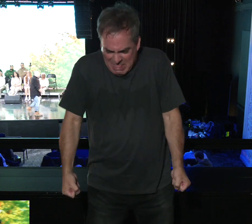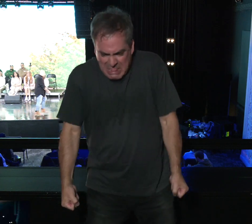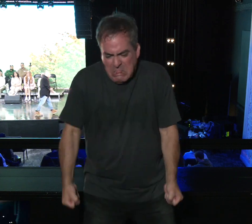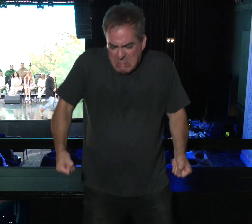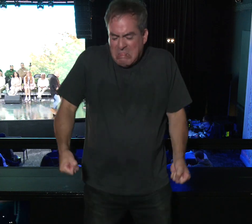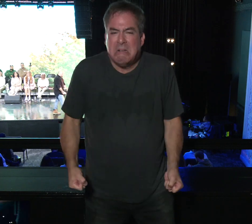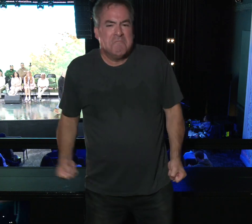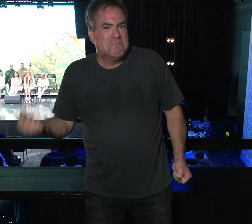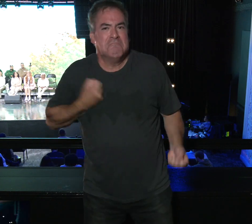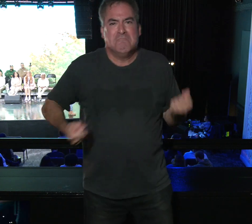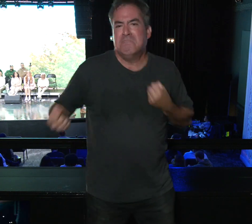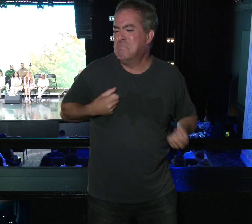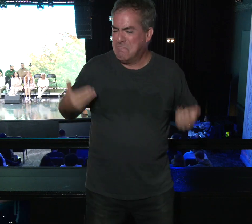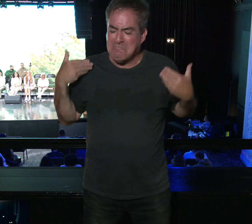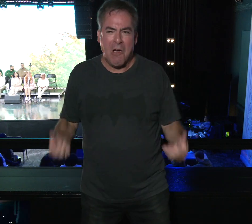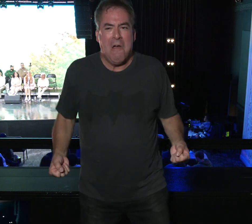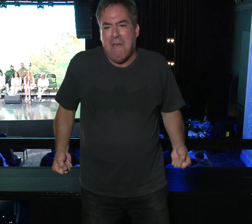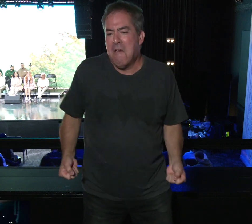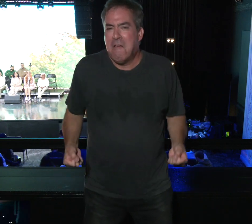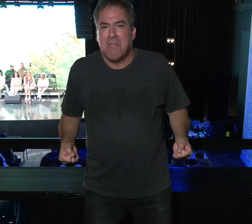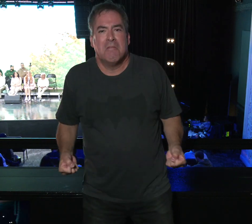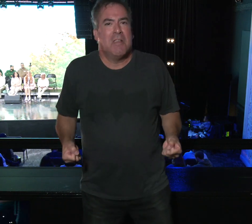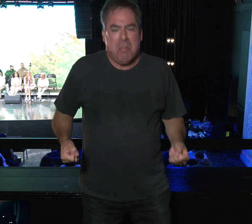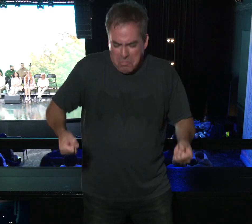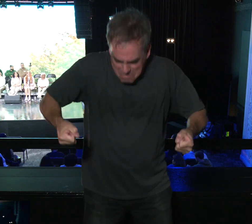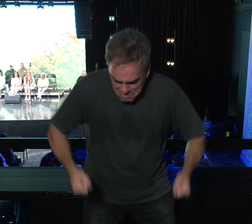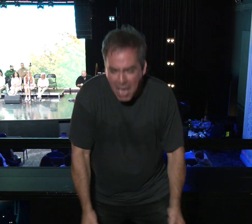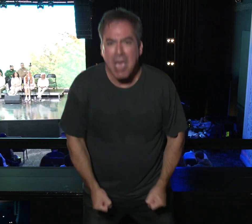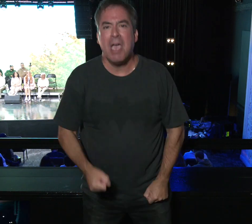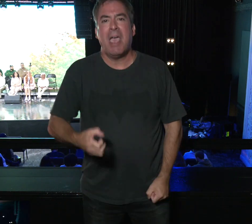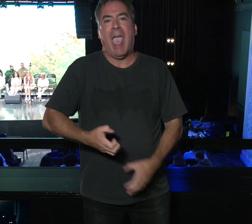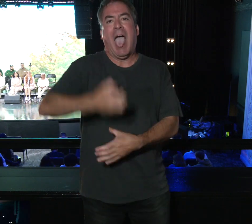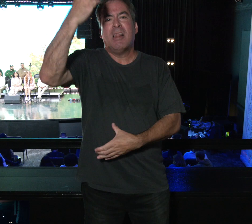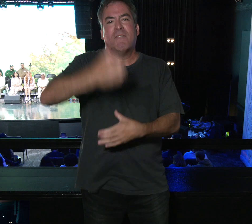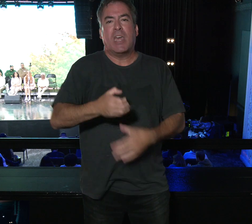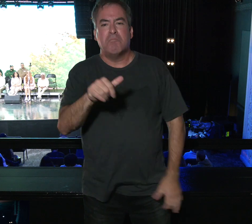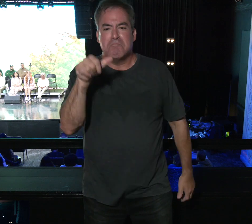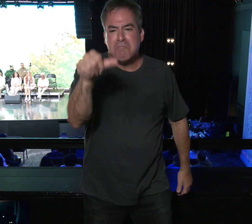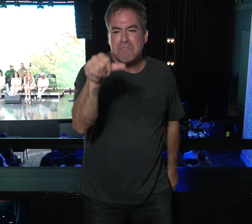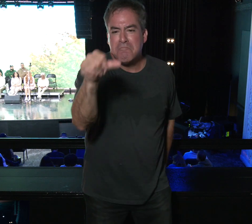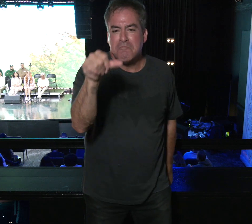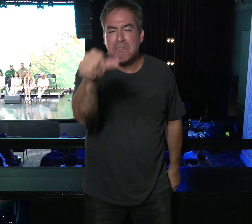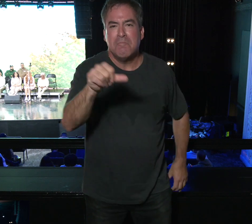and I'm like, yeah, let's do this. And we go put it down and we go to the elevator and